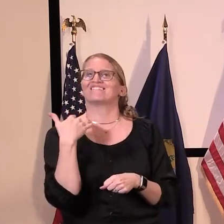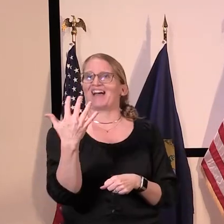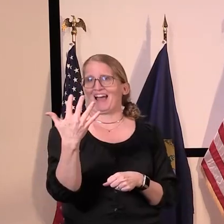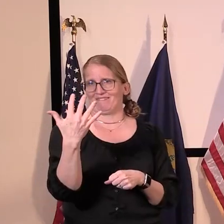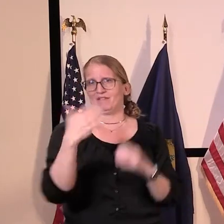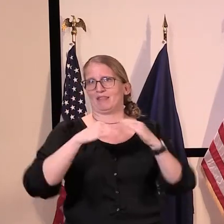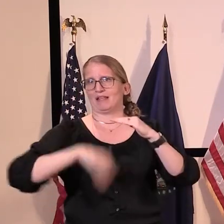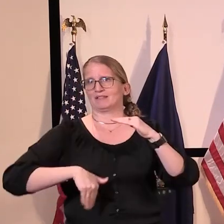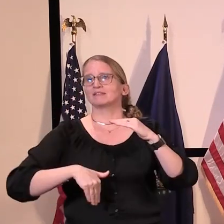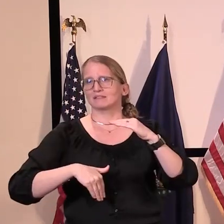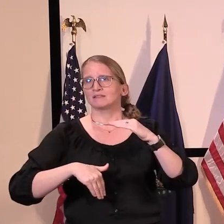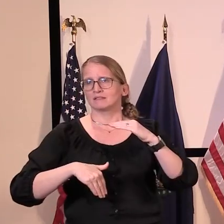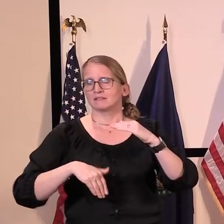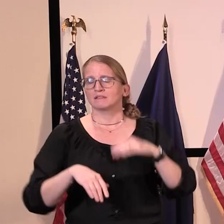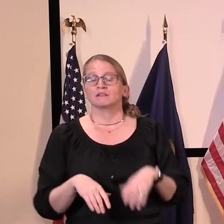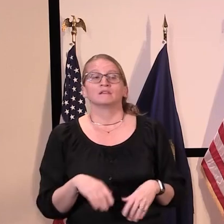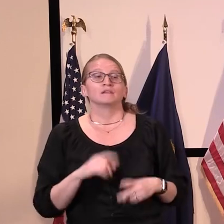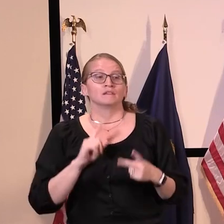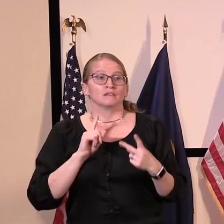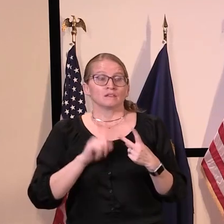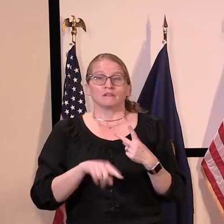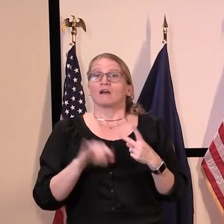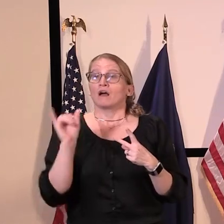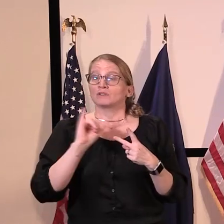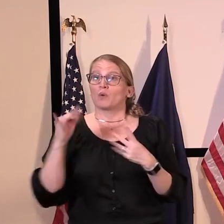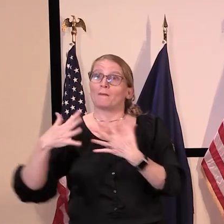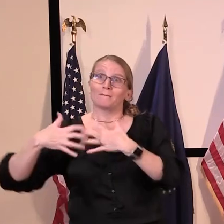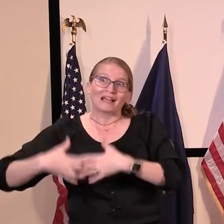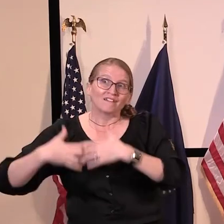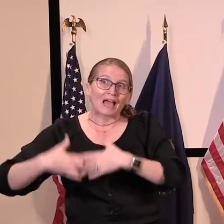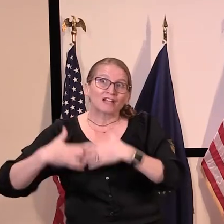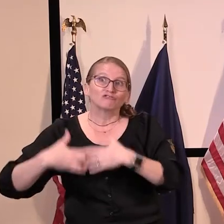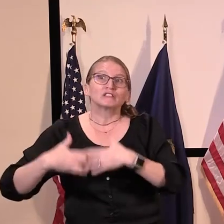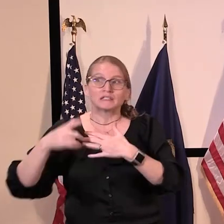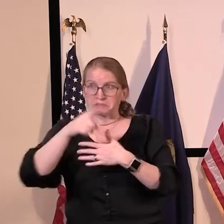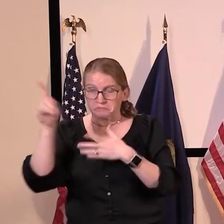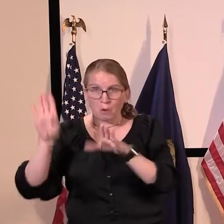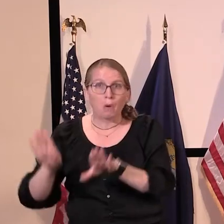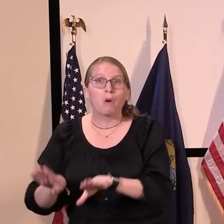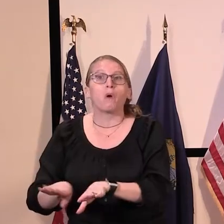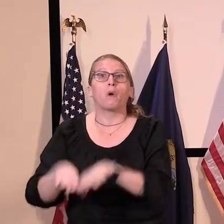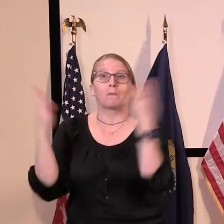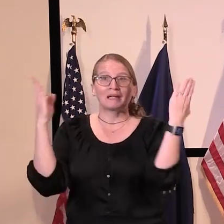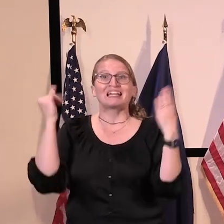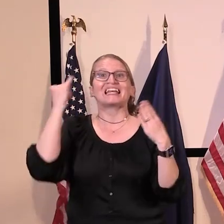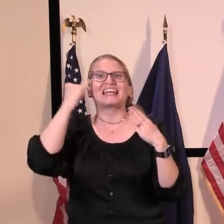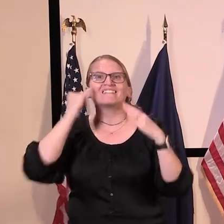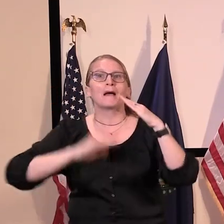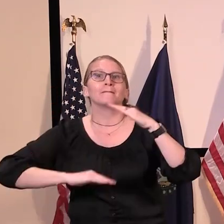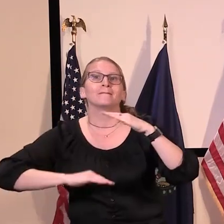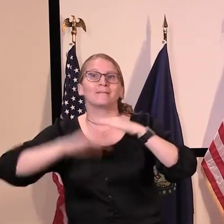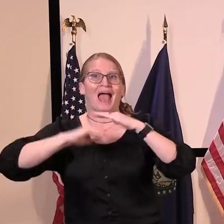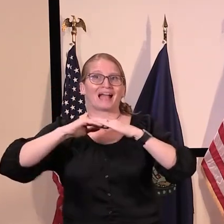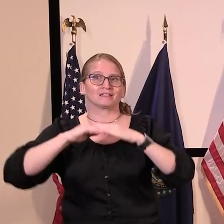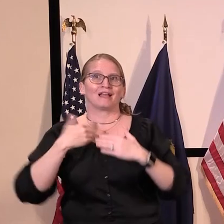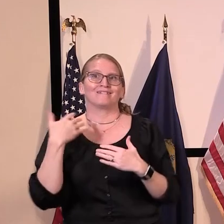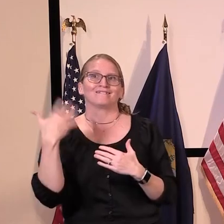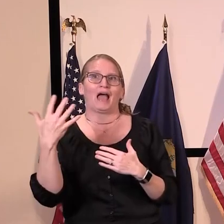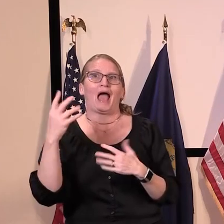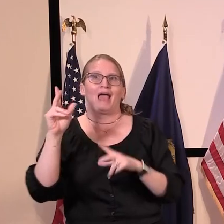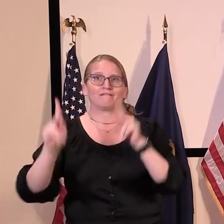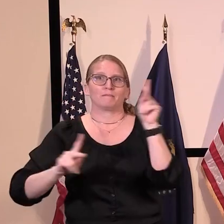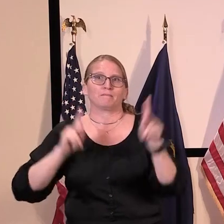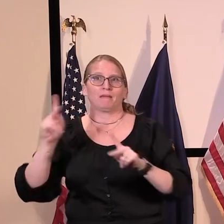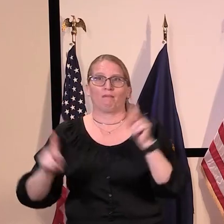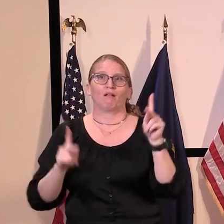We'll also allow manufacturing and distribution operations to open with a maximum of five employees in a space large